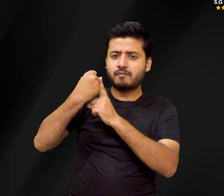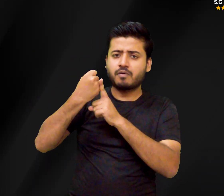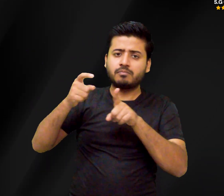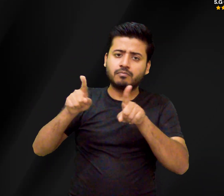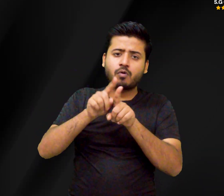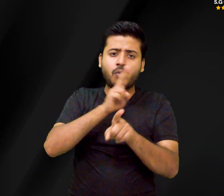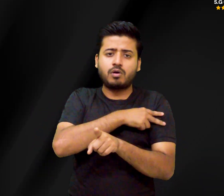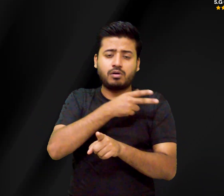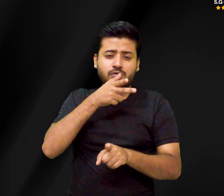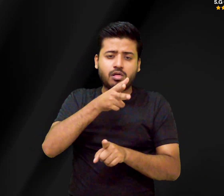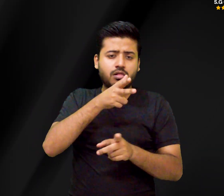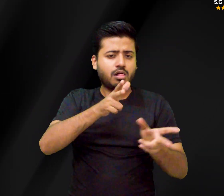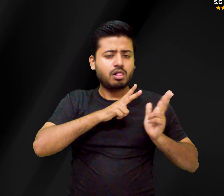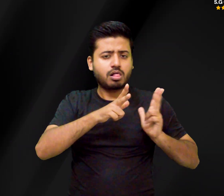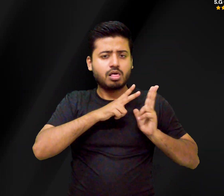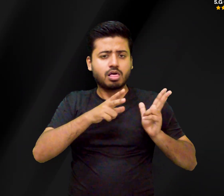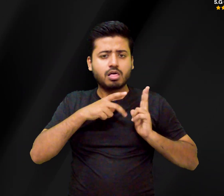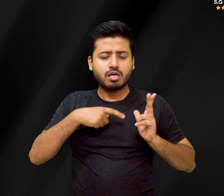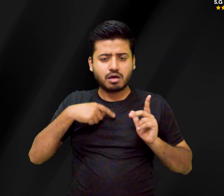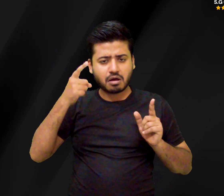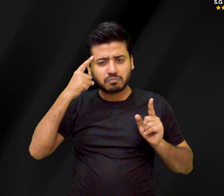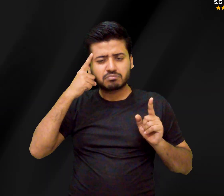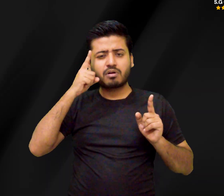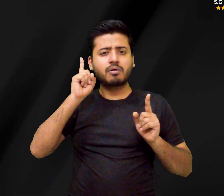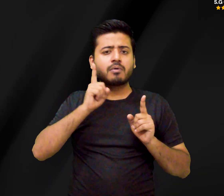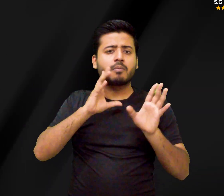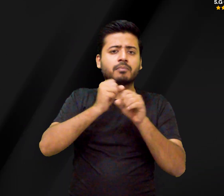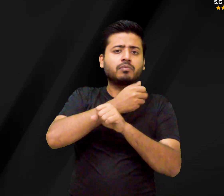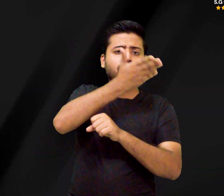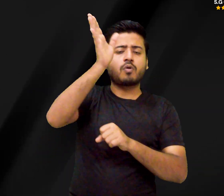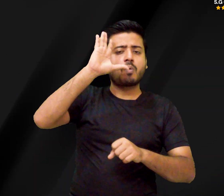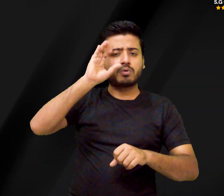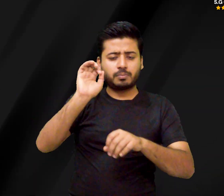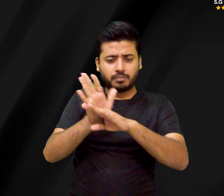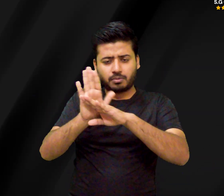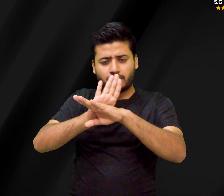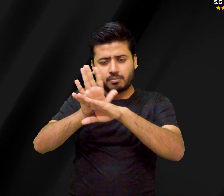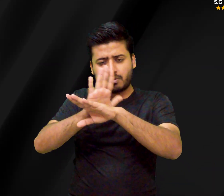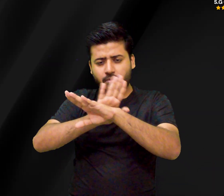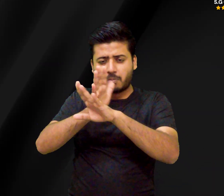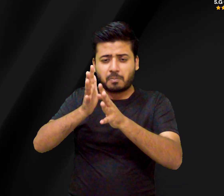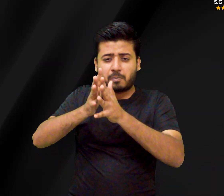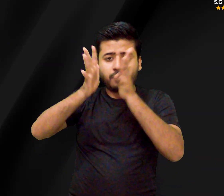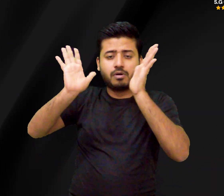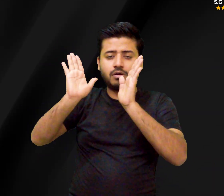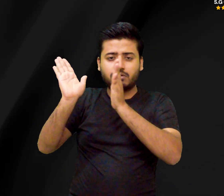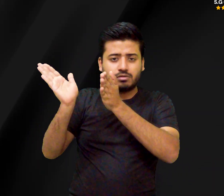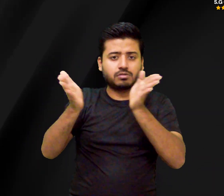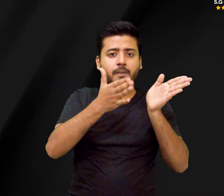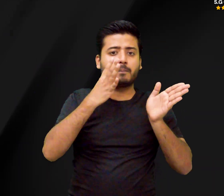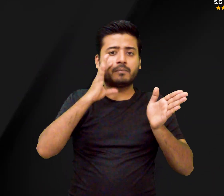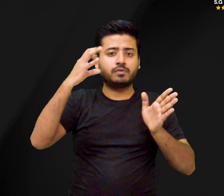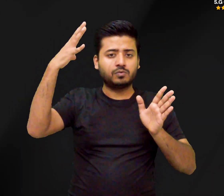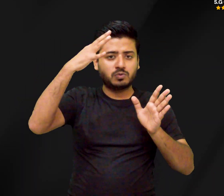recommend daily vitamin D and or calcium supplements. Consider potential health risks. Talk to a healthcare provider.